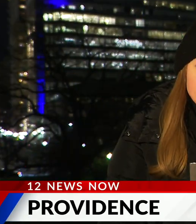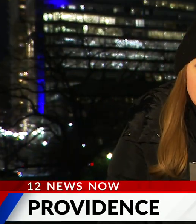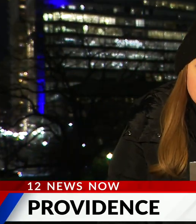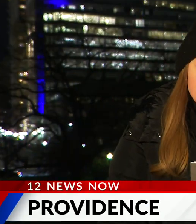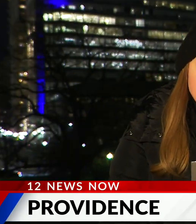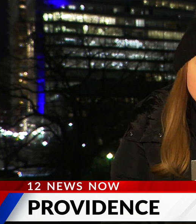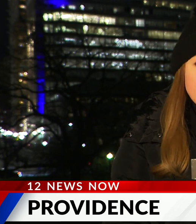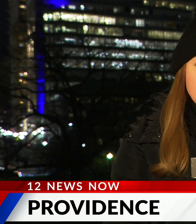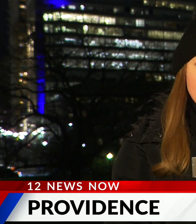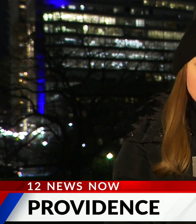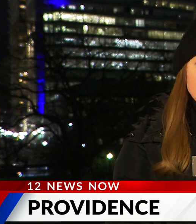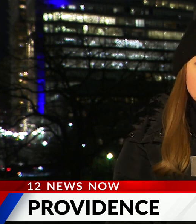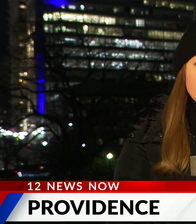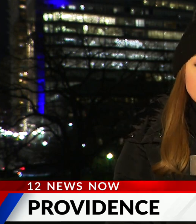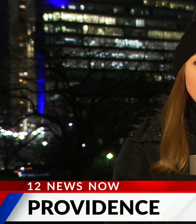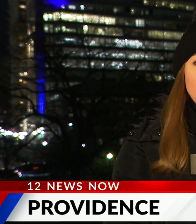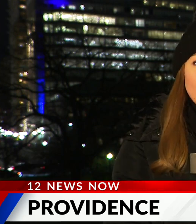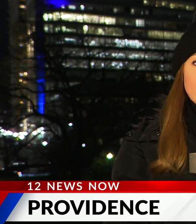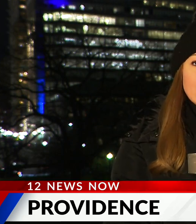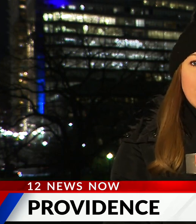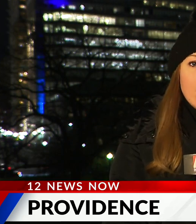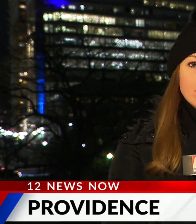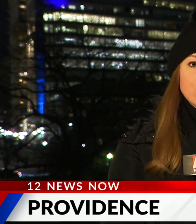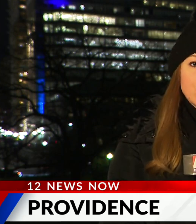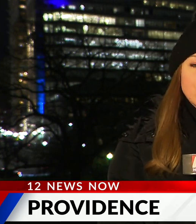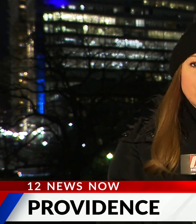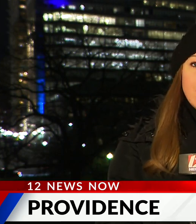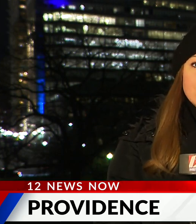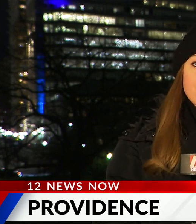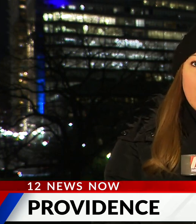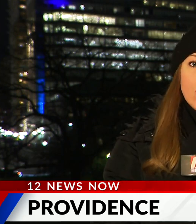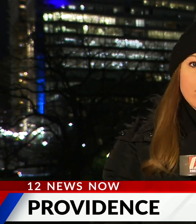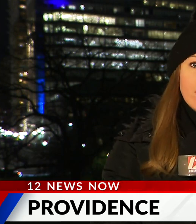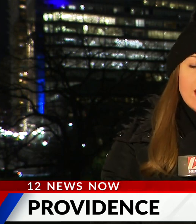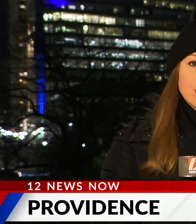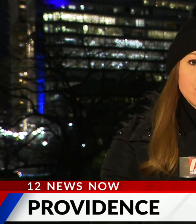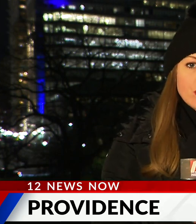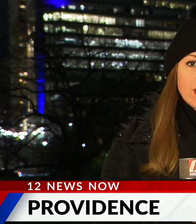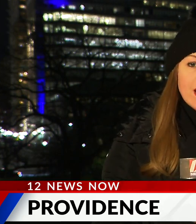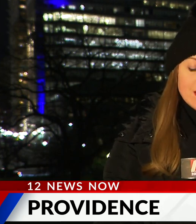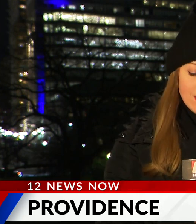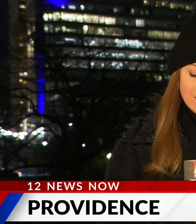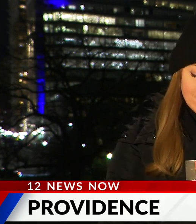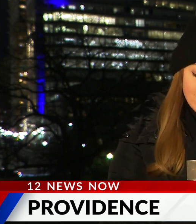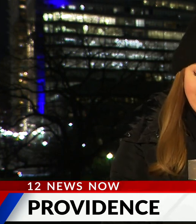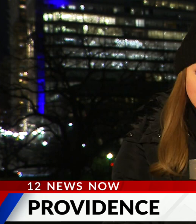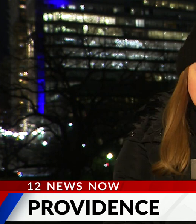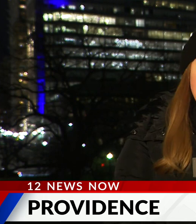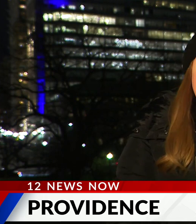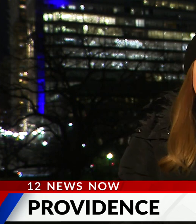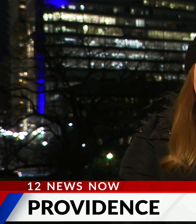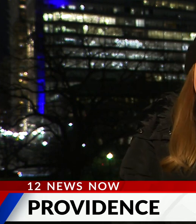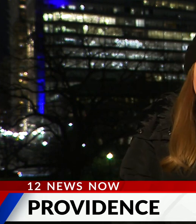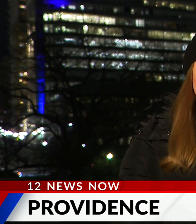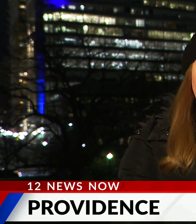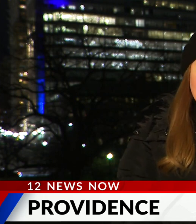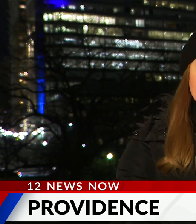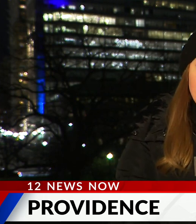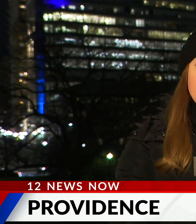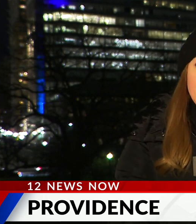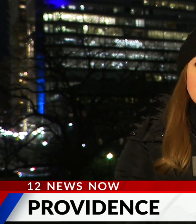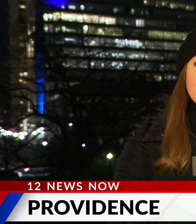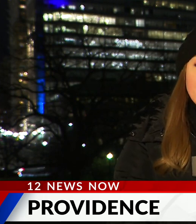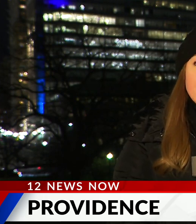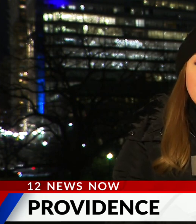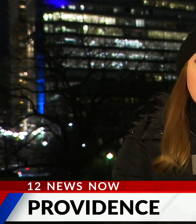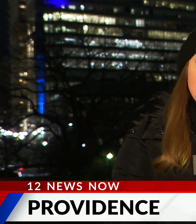rapid tests from FEMA, which he says will allow us to test all of Rhode Island's 39 cities and towns. He's also requesting